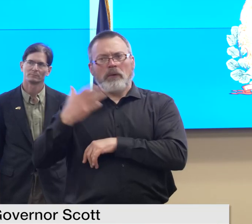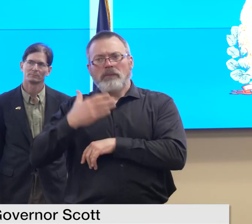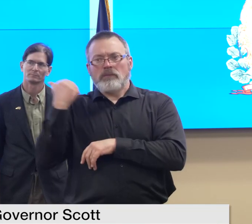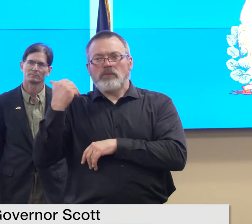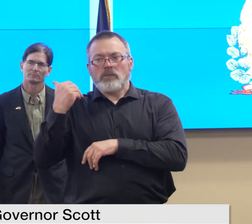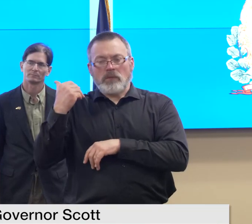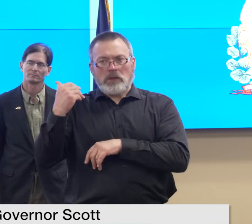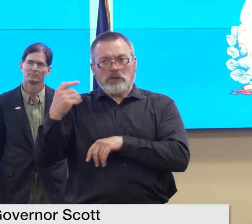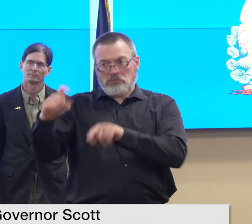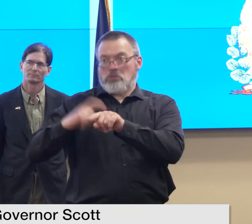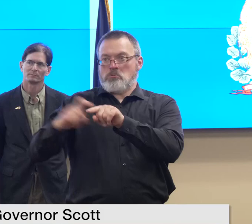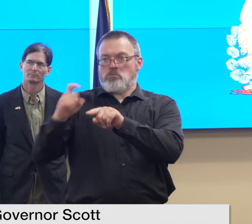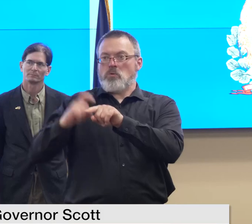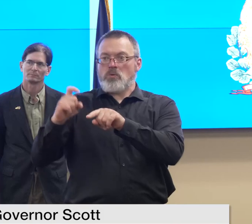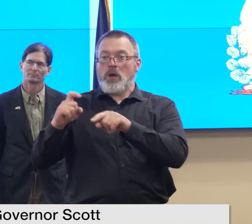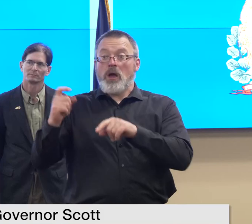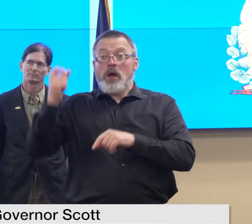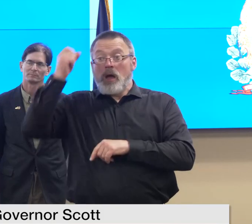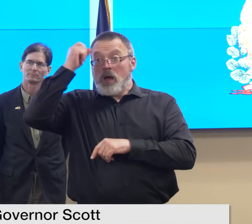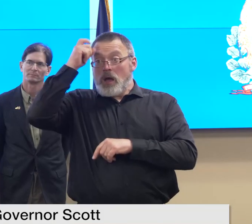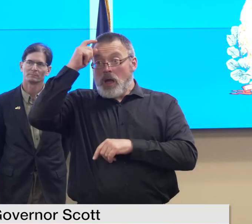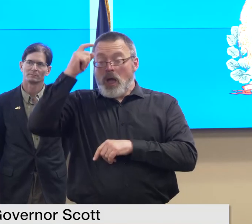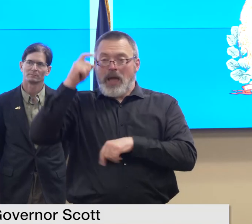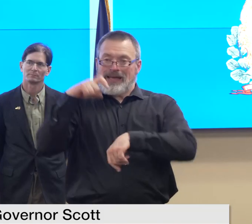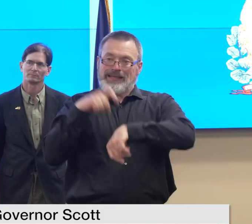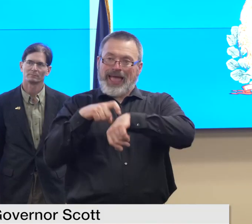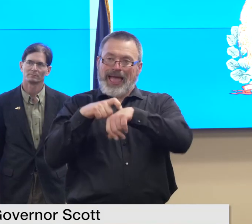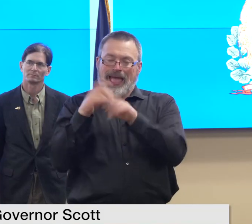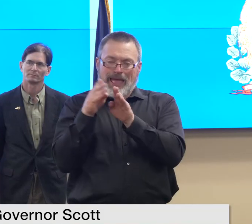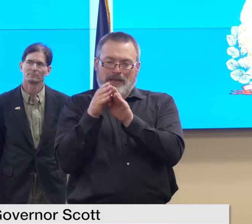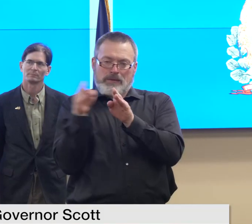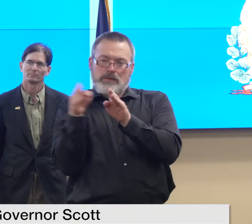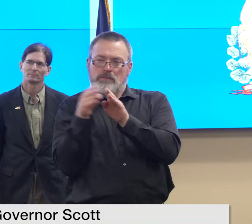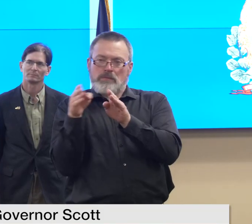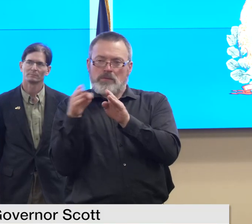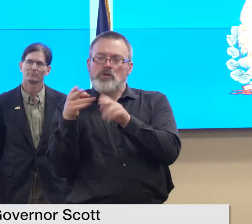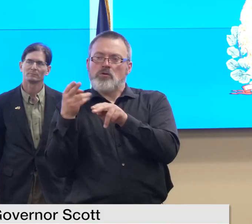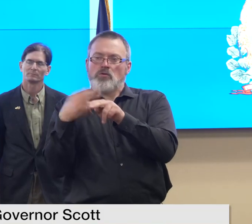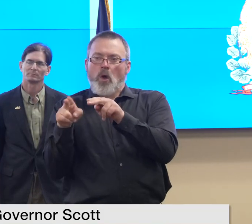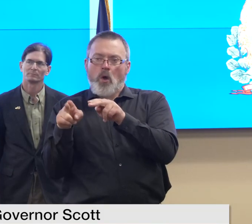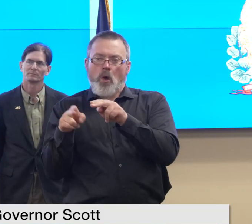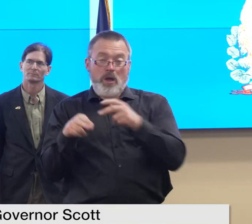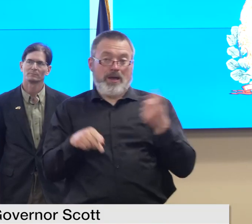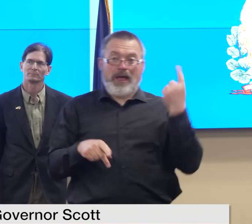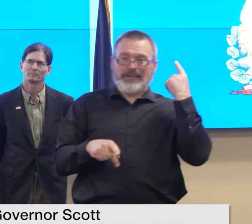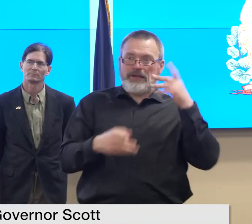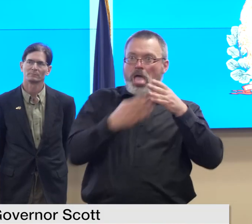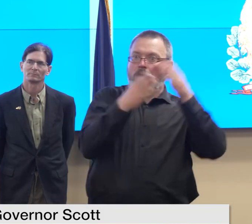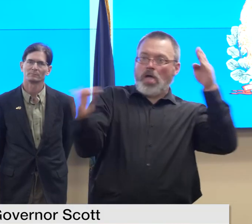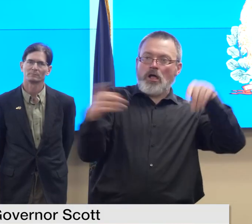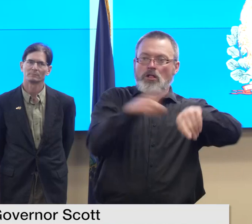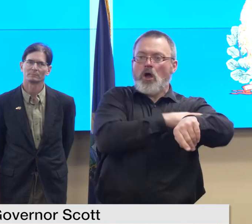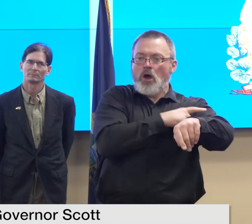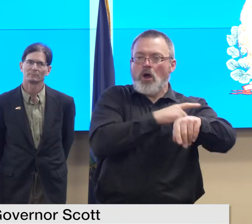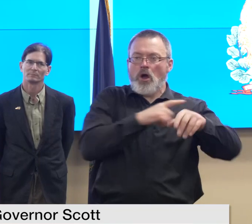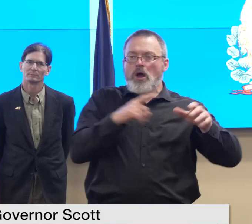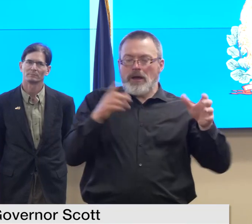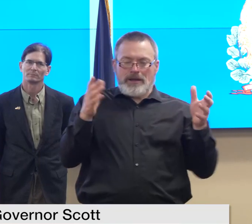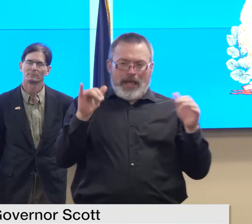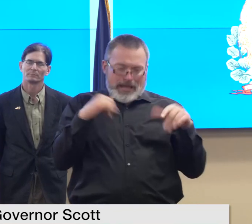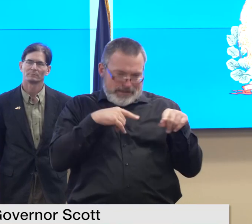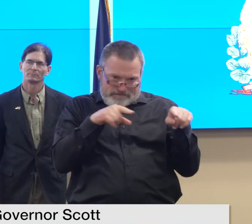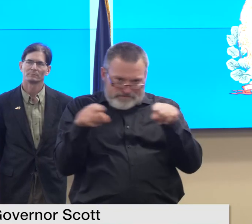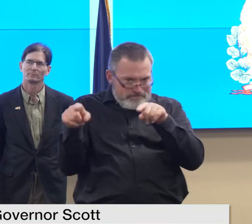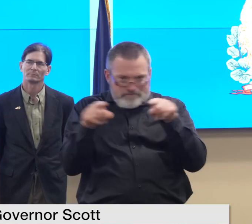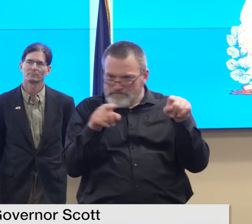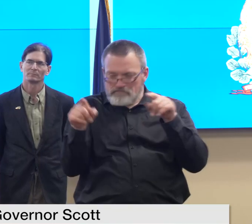over a period of days um we'll have to look at the the aggregate amount when we're done and it may be just people